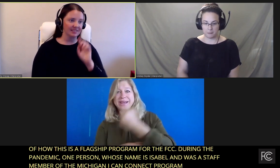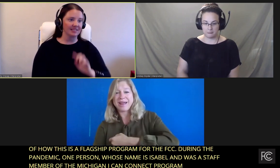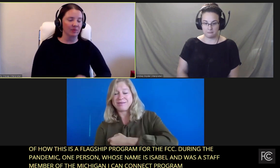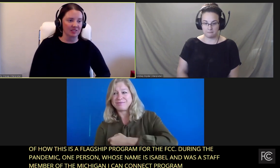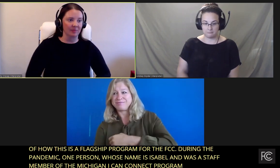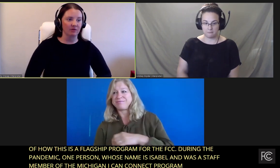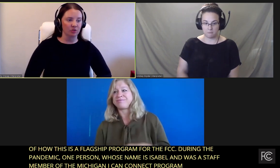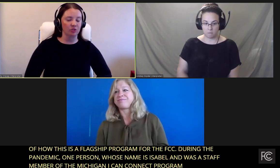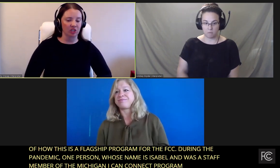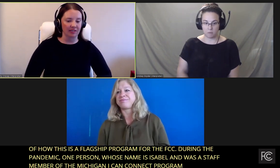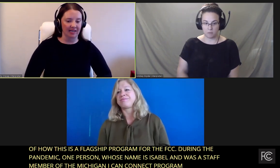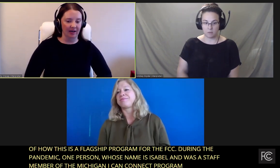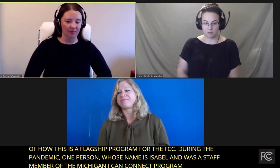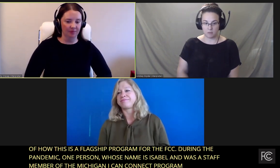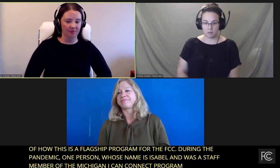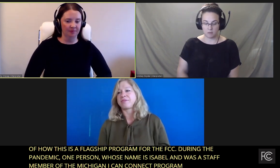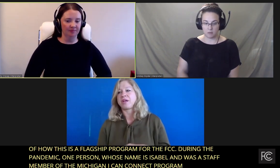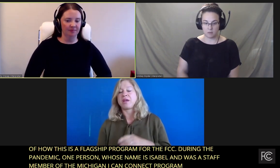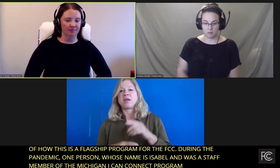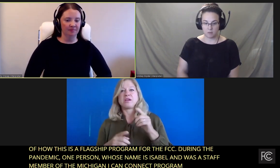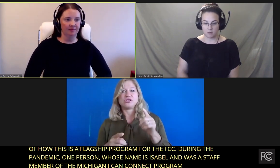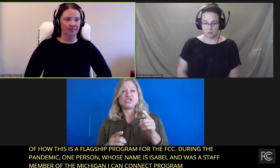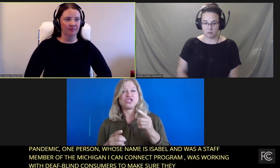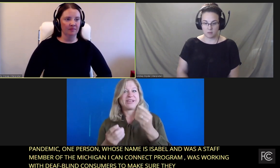When the state was about to shut down.